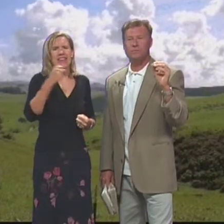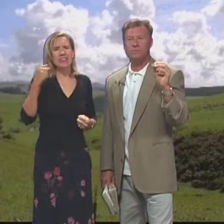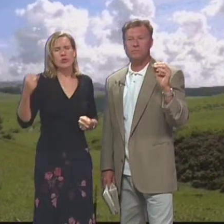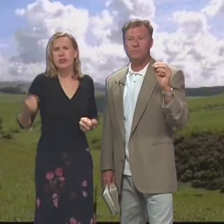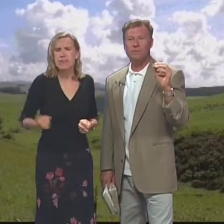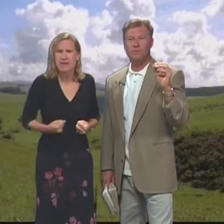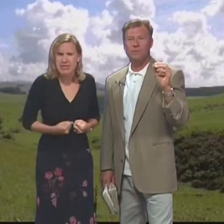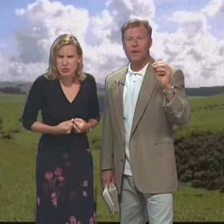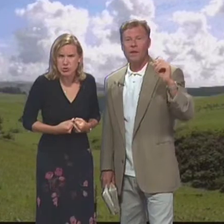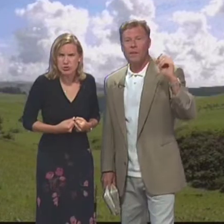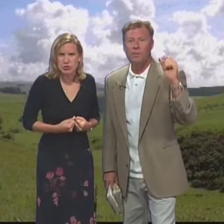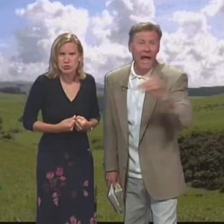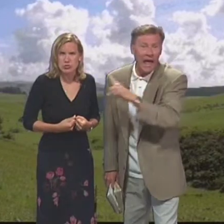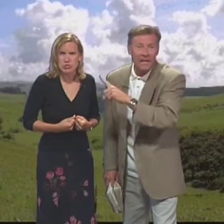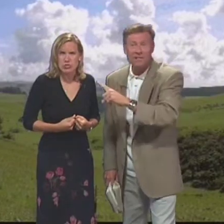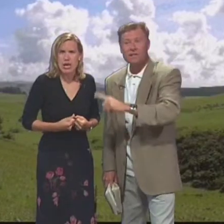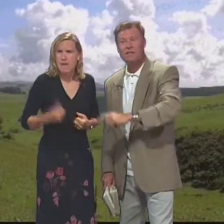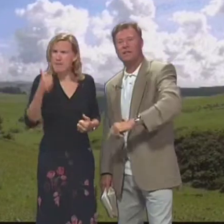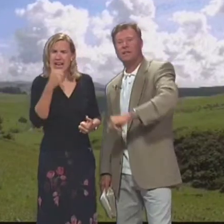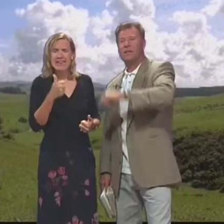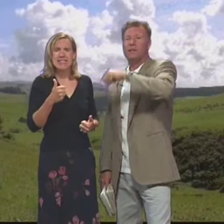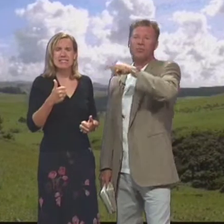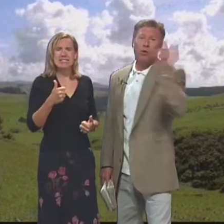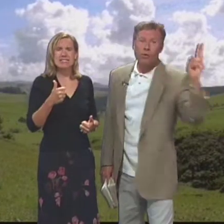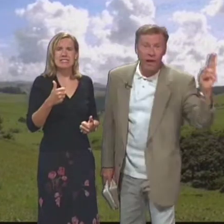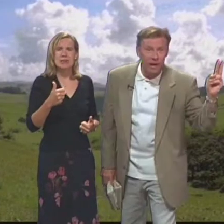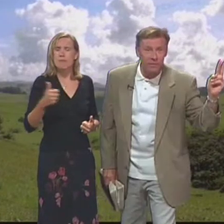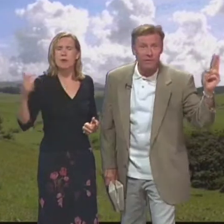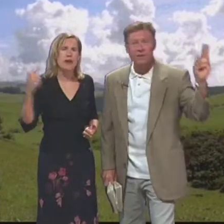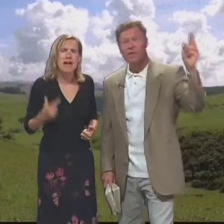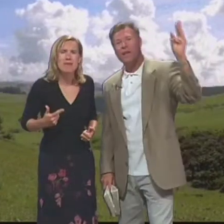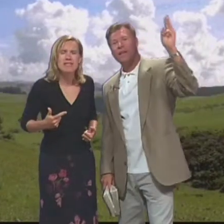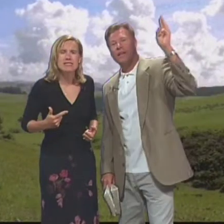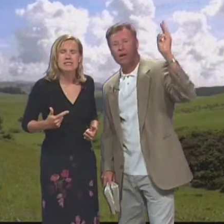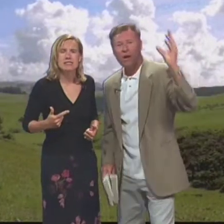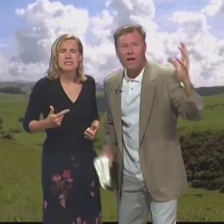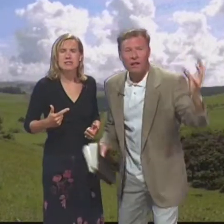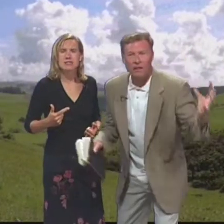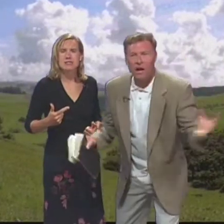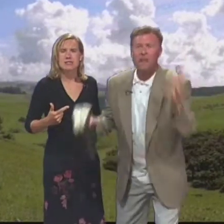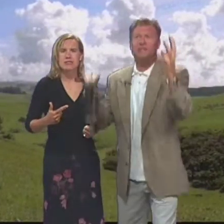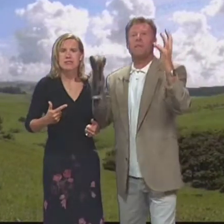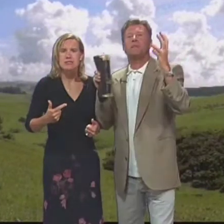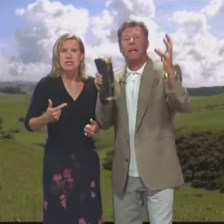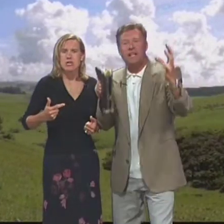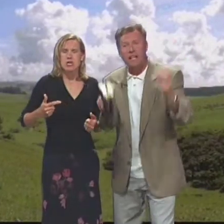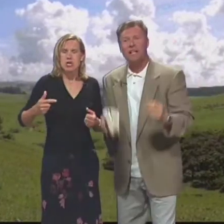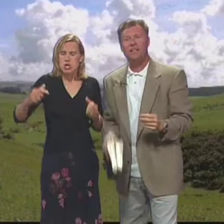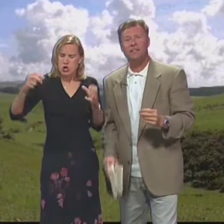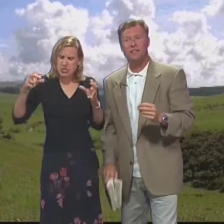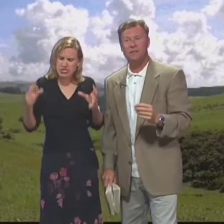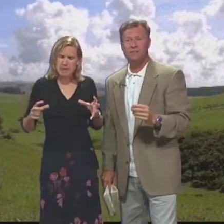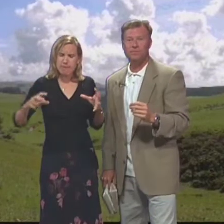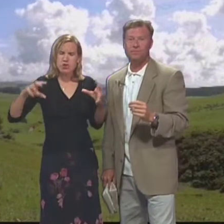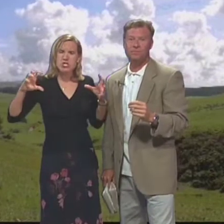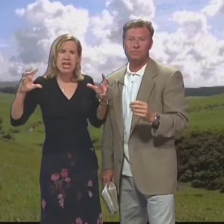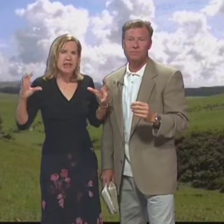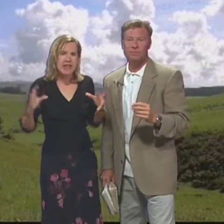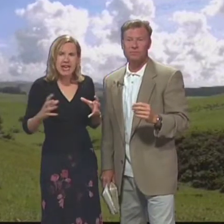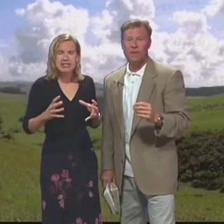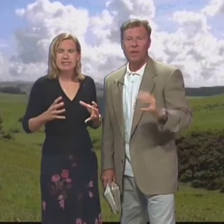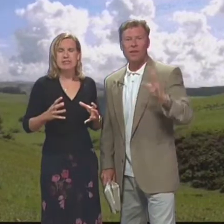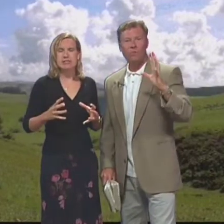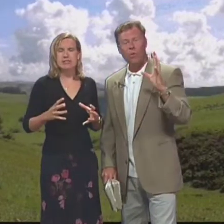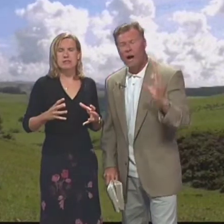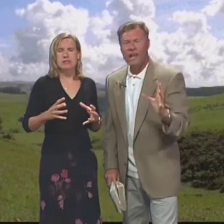encantan esos reemplazos Plans Planes Programas Programas You know, little concepts And ideas Conceptos